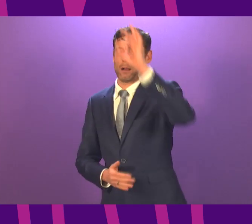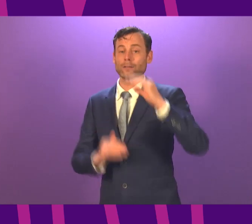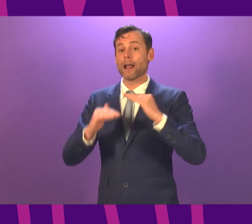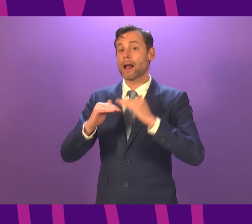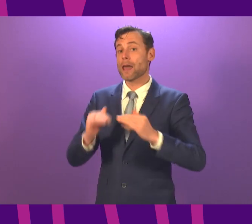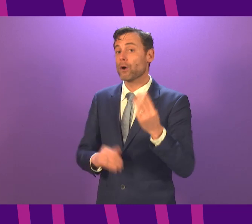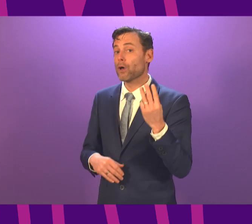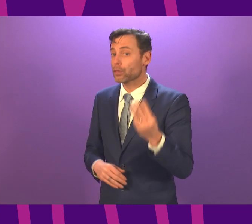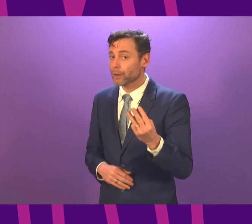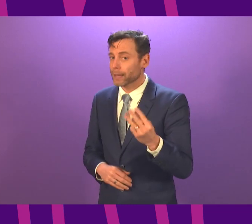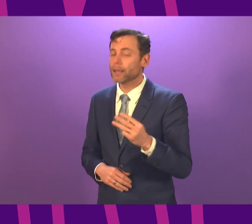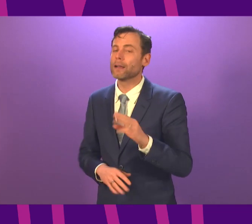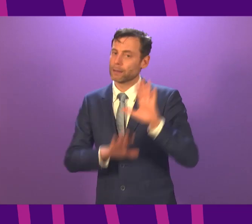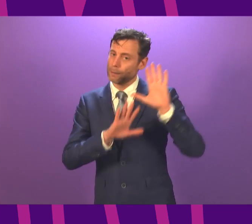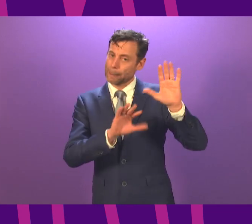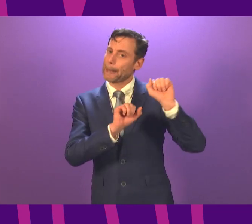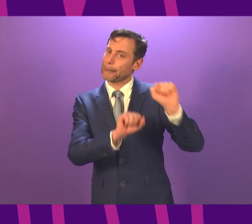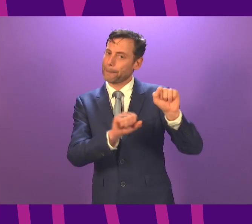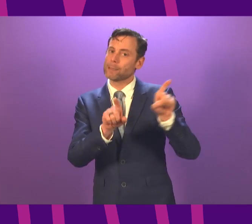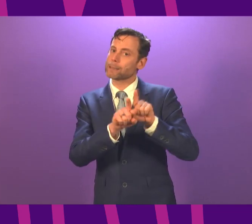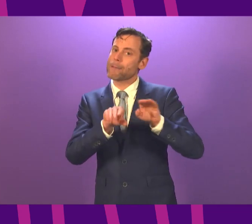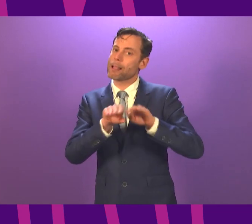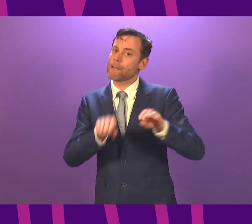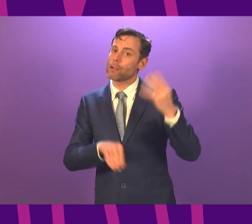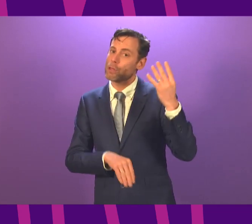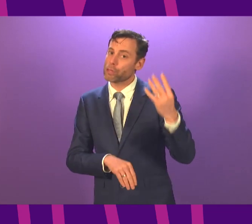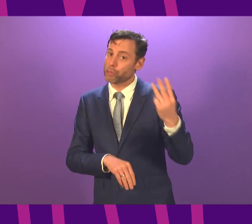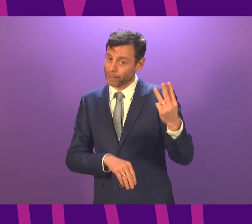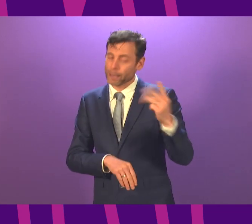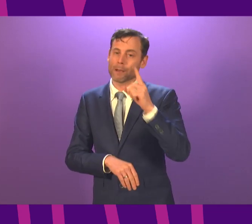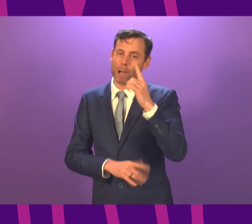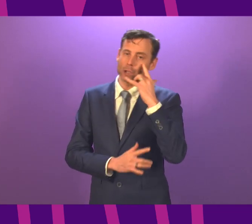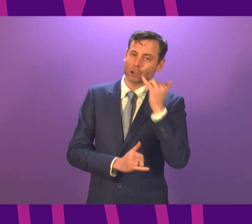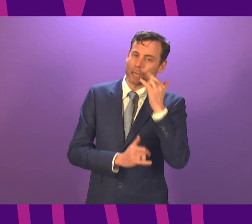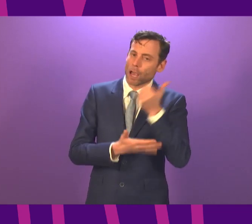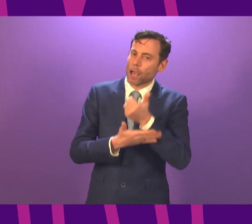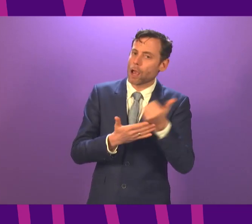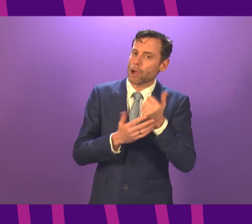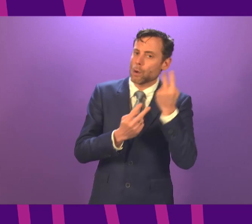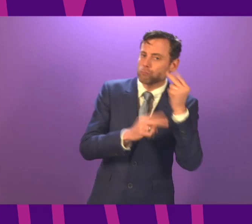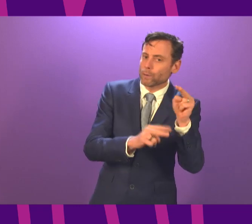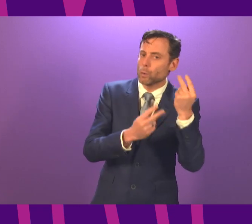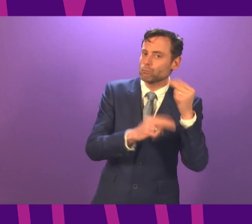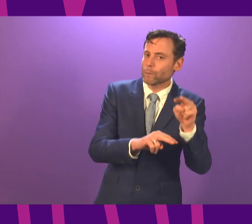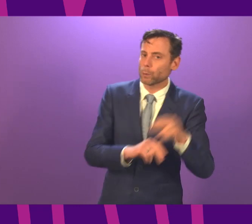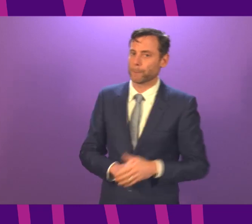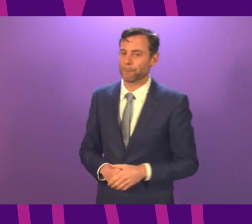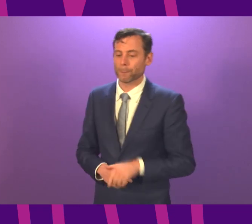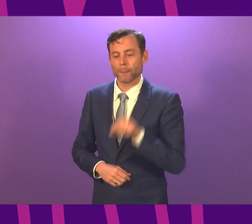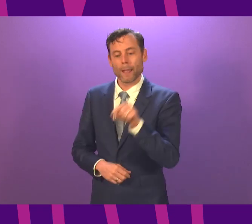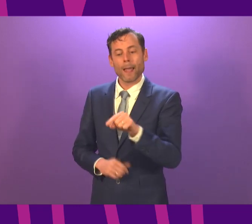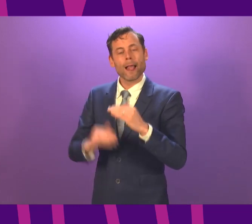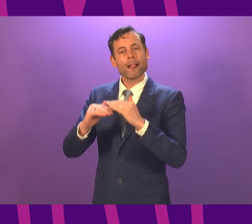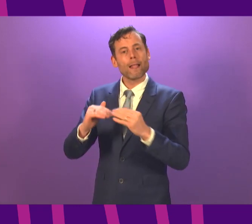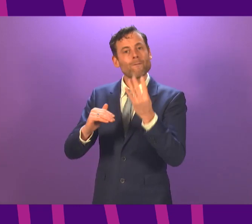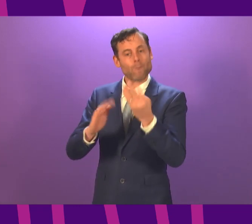now, although we will continue to monitor them very carefully. These additional Level 4 restrictions, essentially returning us to a position similar to the